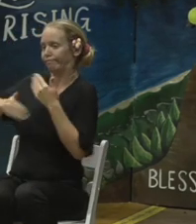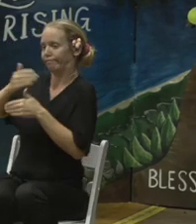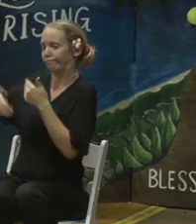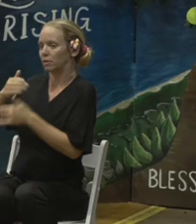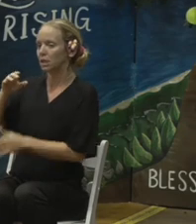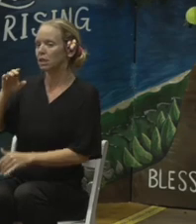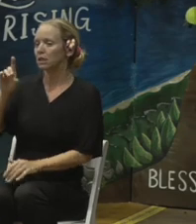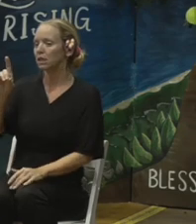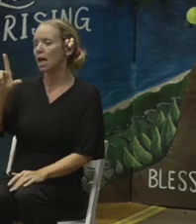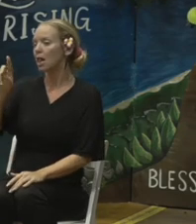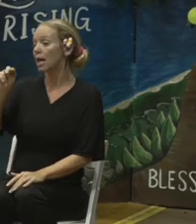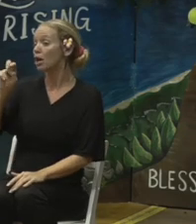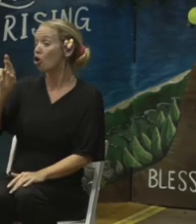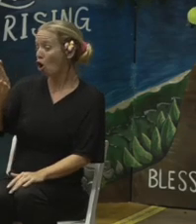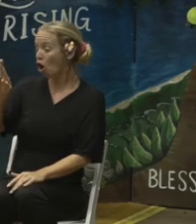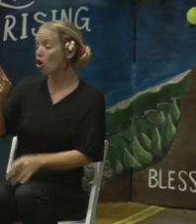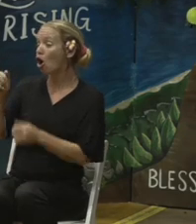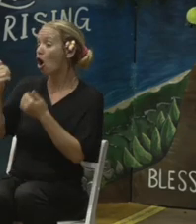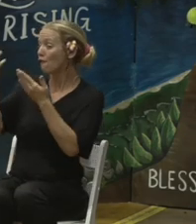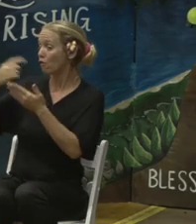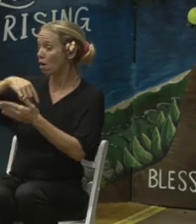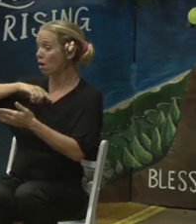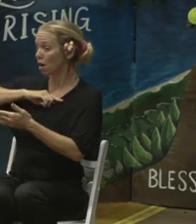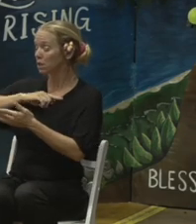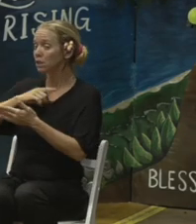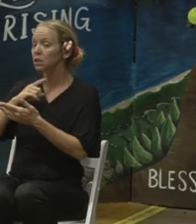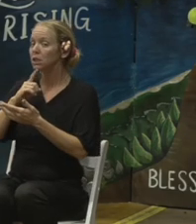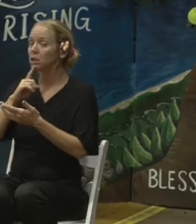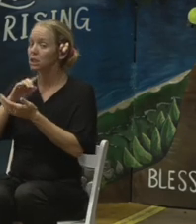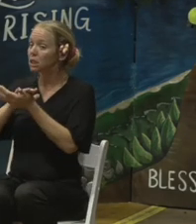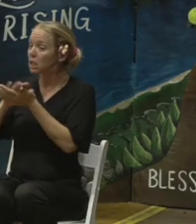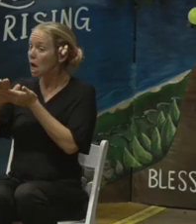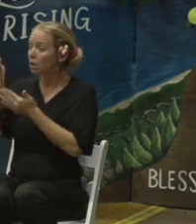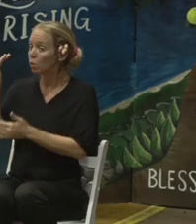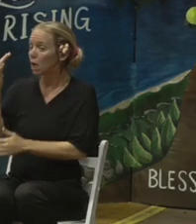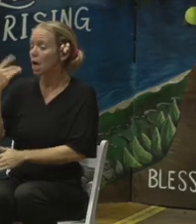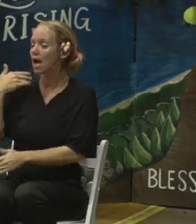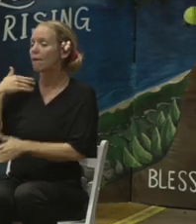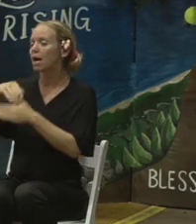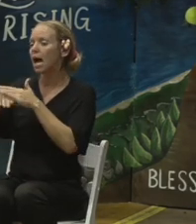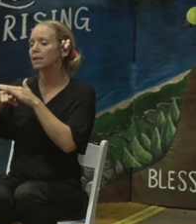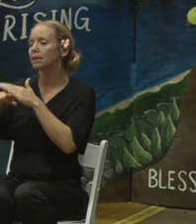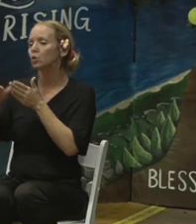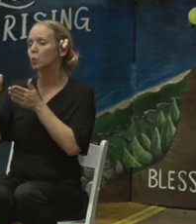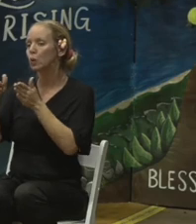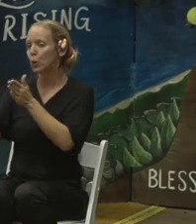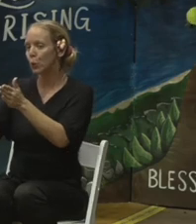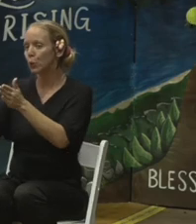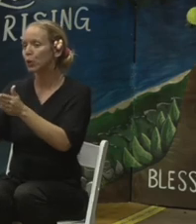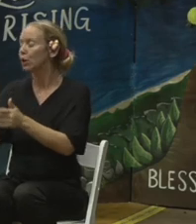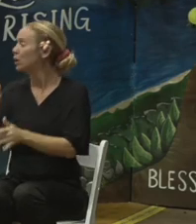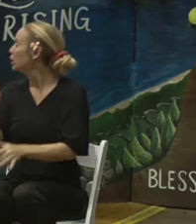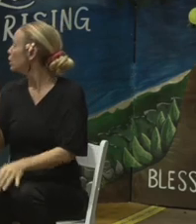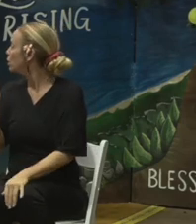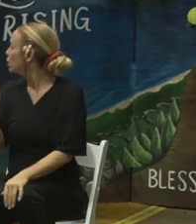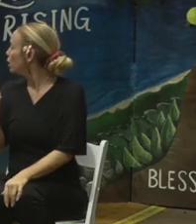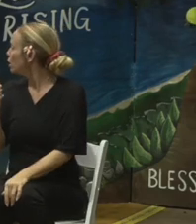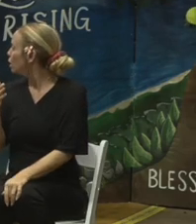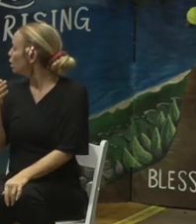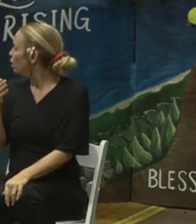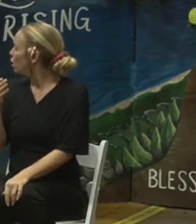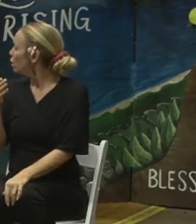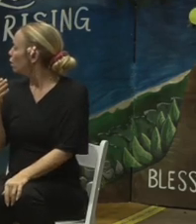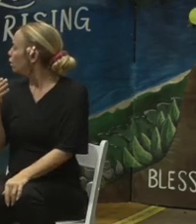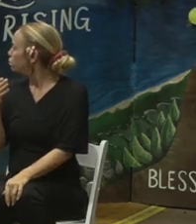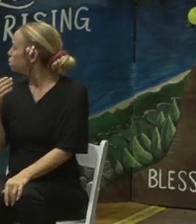This just shows that there is an access road that's available. There's an existing scale house, if needed. So existing